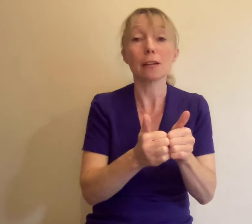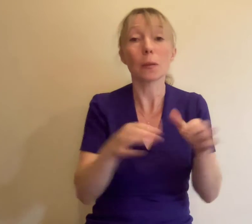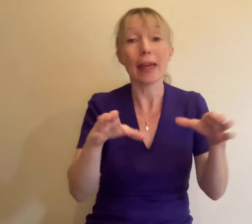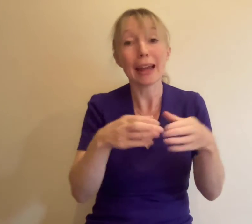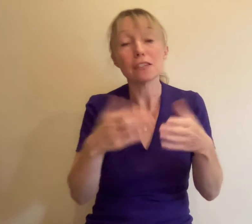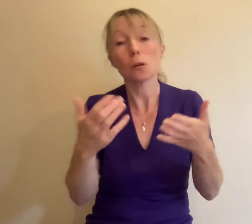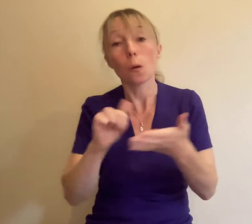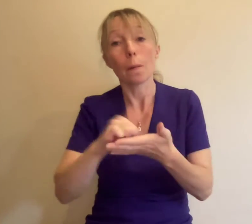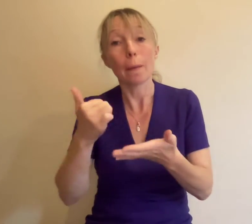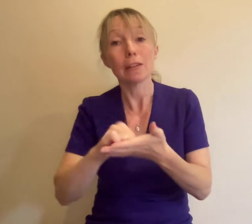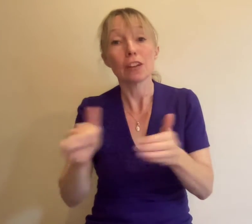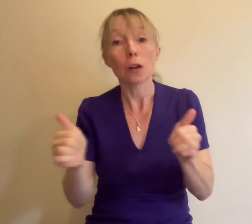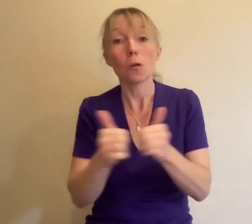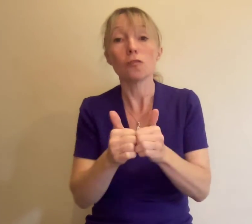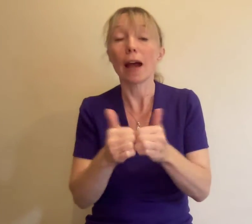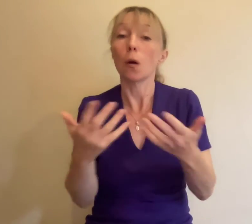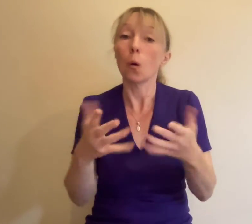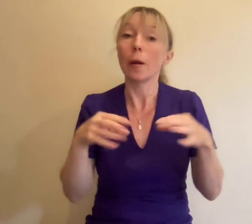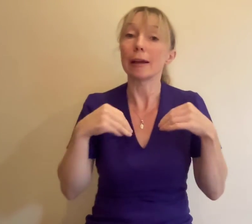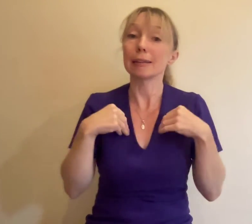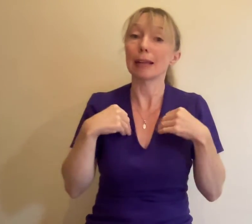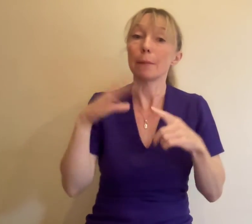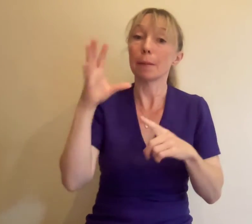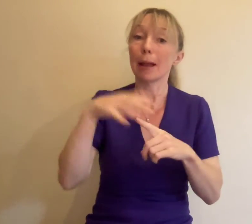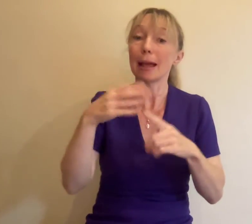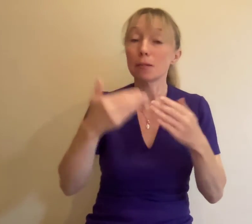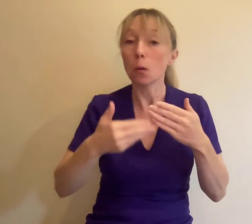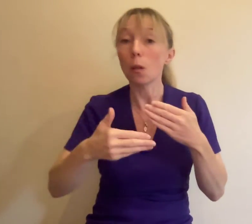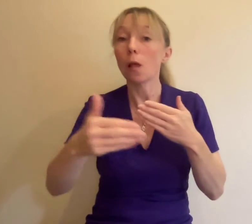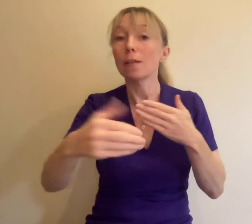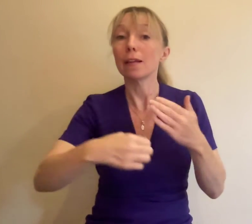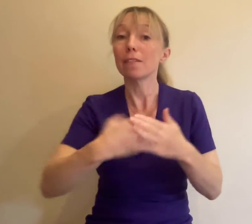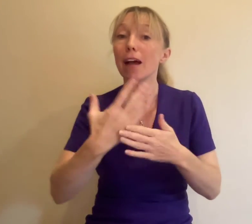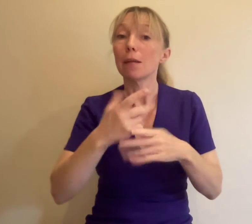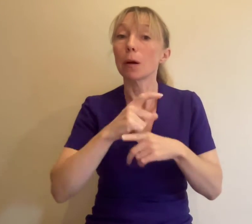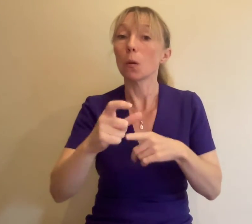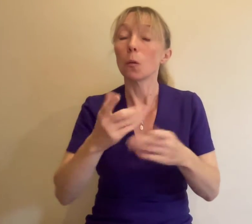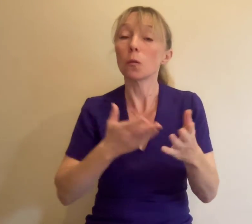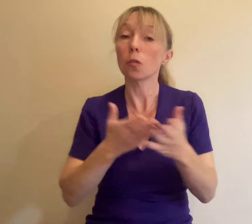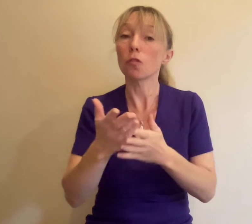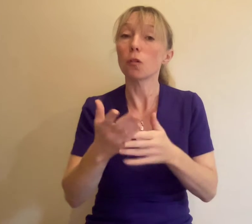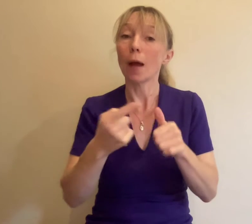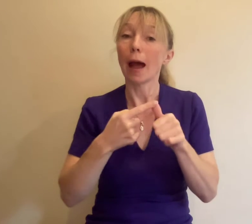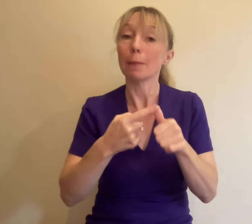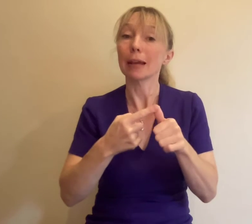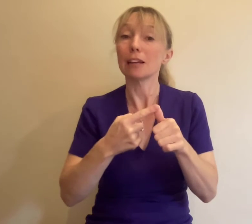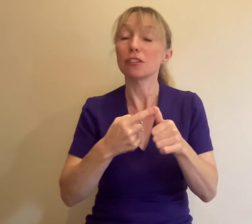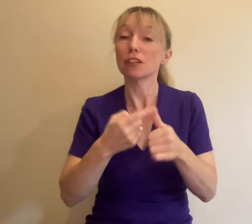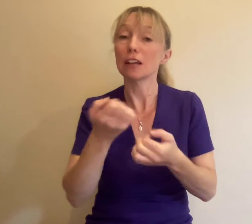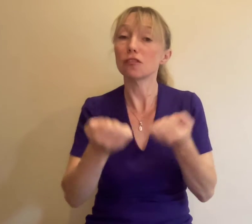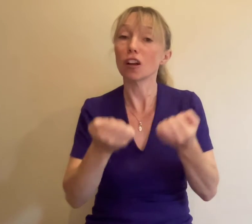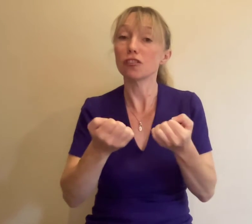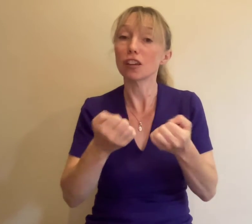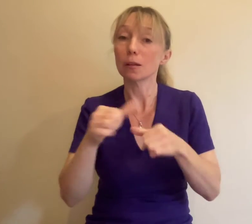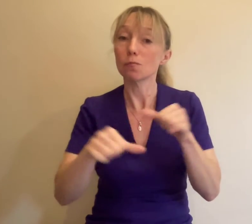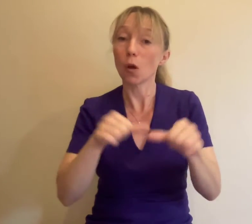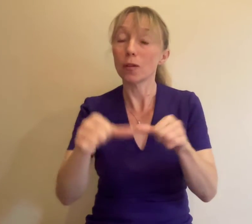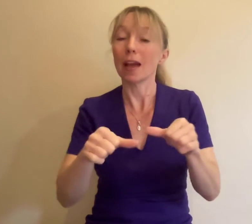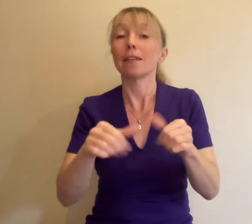or accept a place on a longer-term development course during the application and judging process In this case, you will become ineligible for a